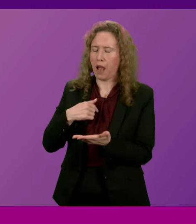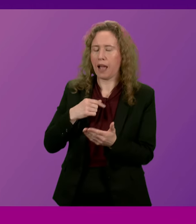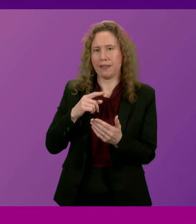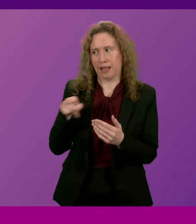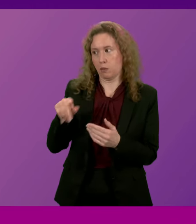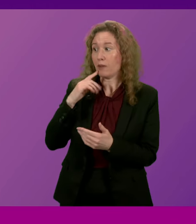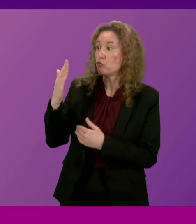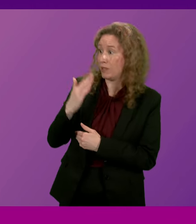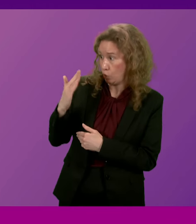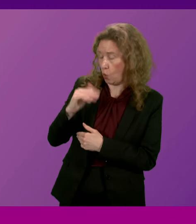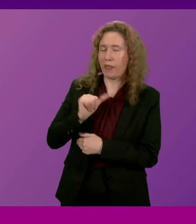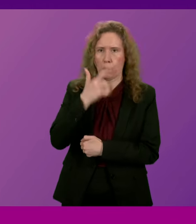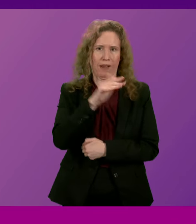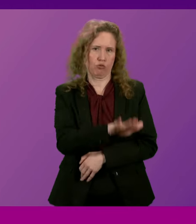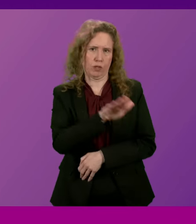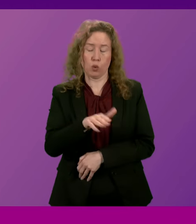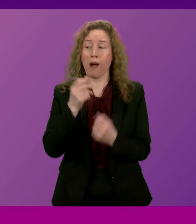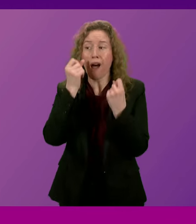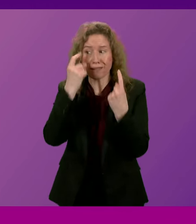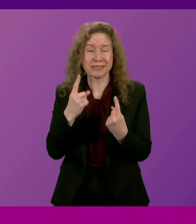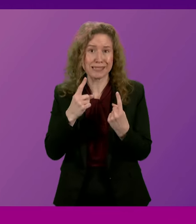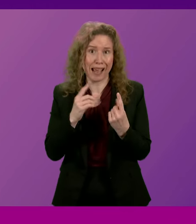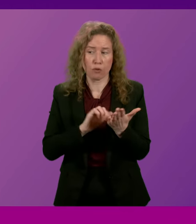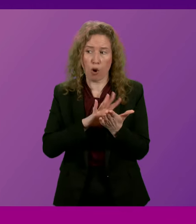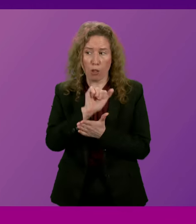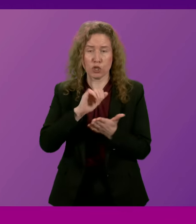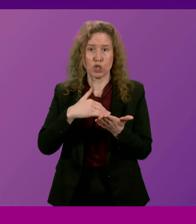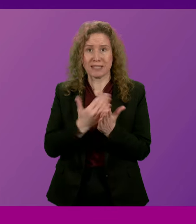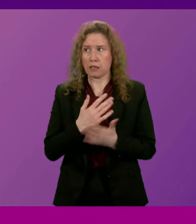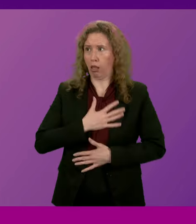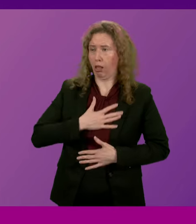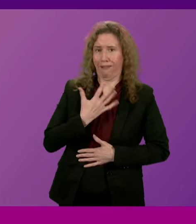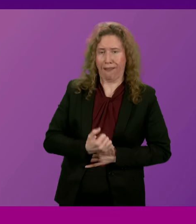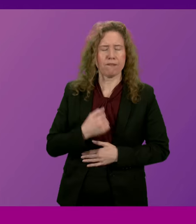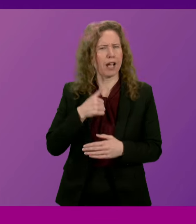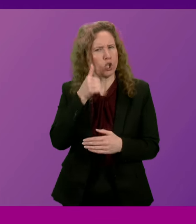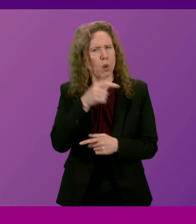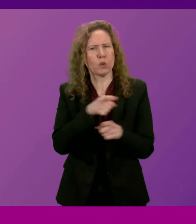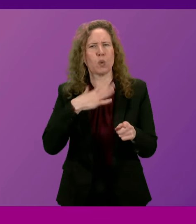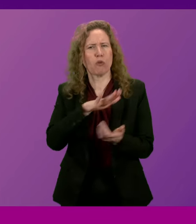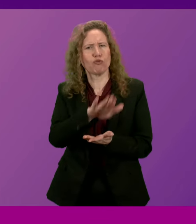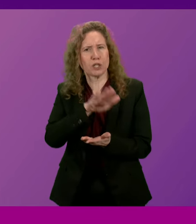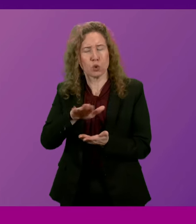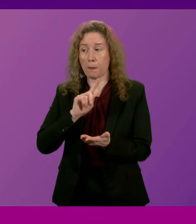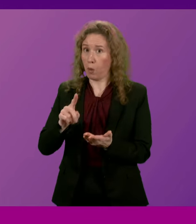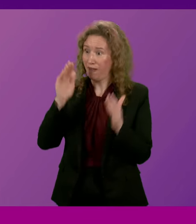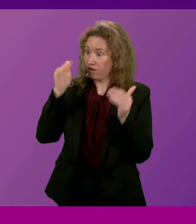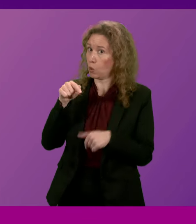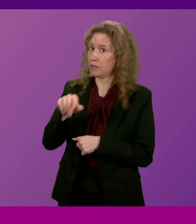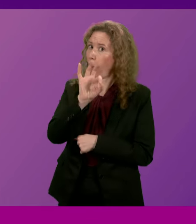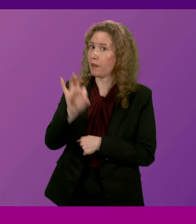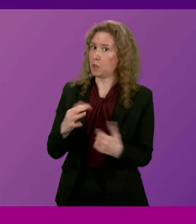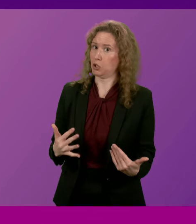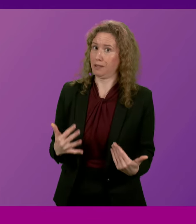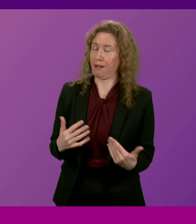today and which I quite understand the cultural sector require to hear from us. But we are focusing very much on that question